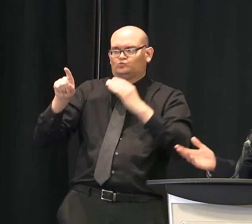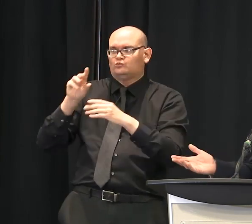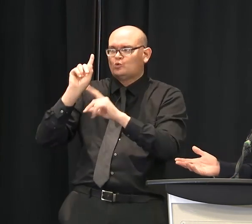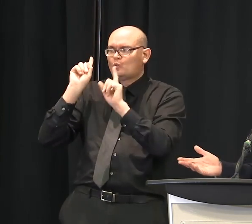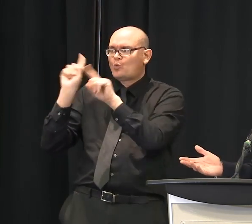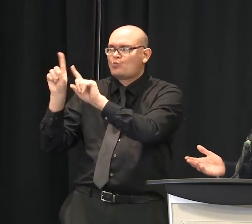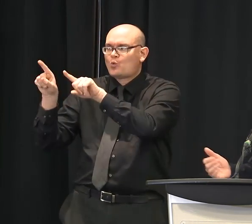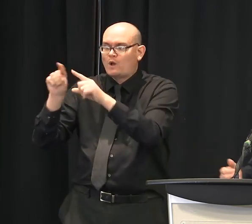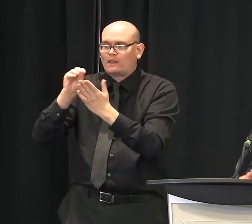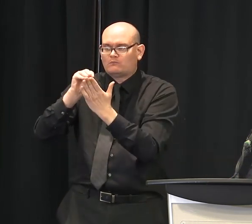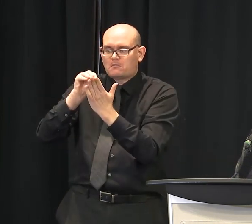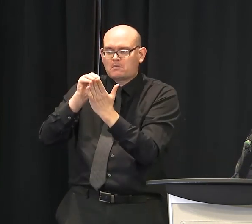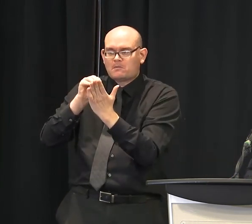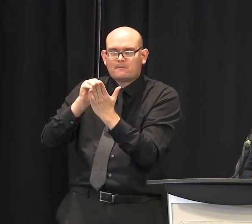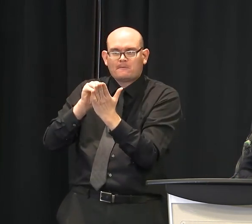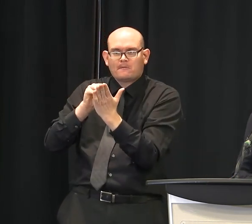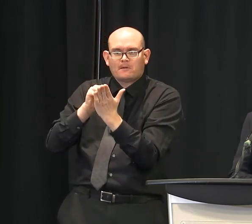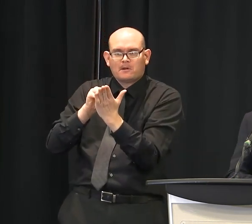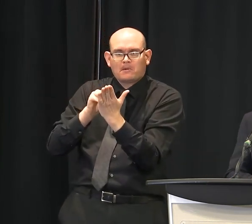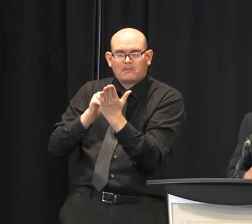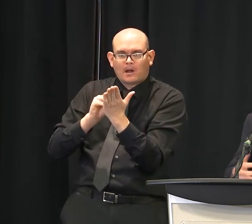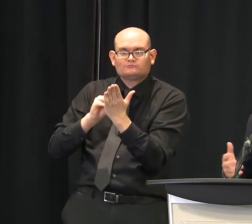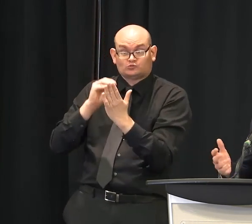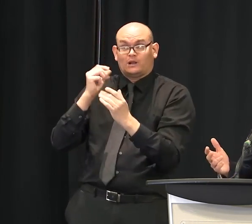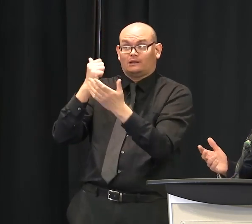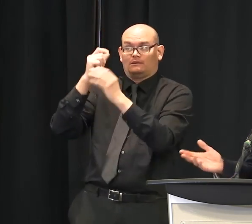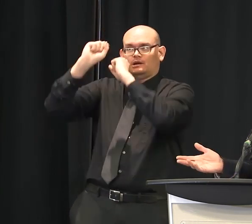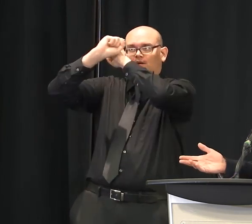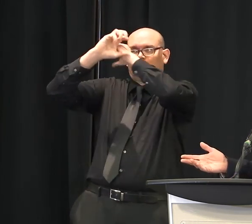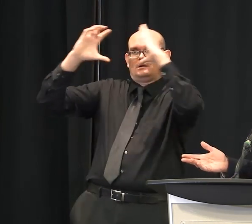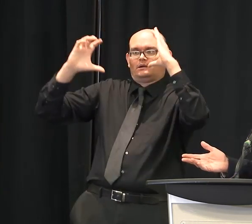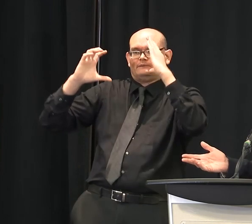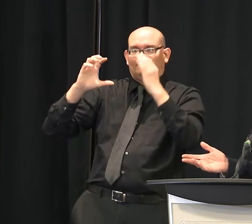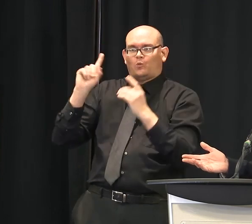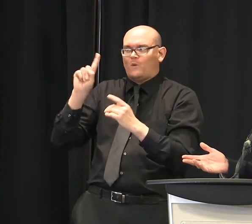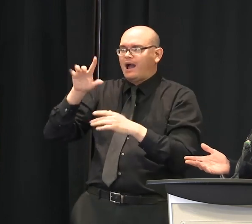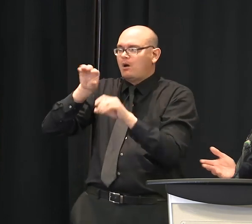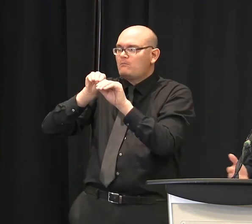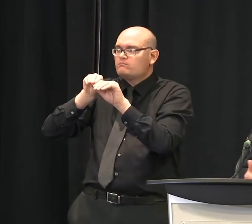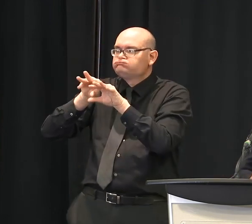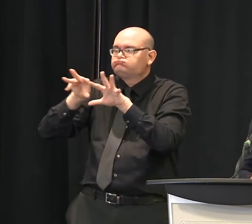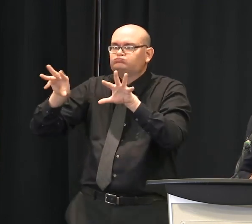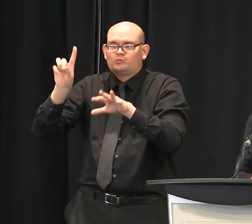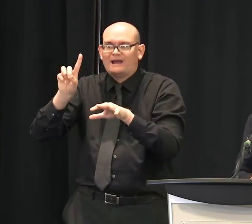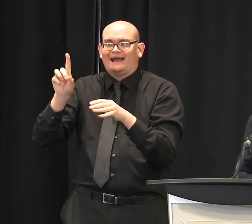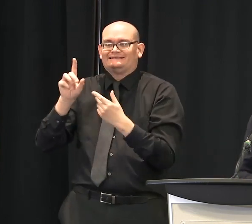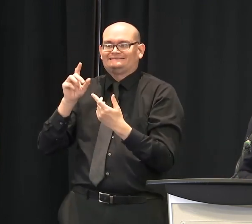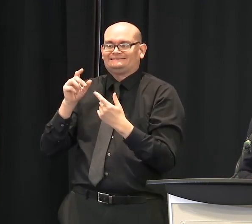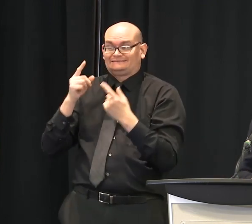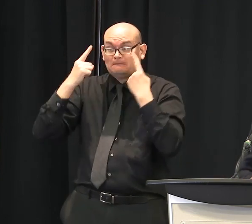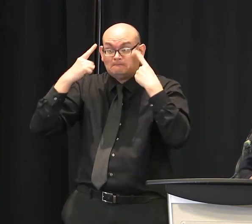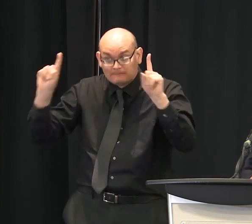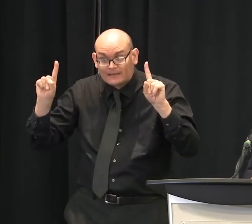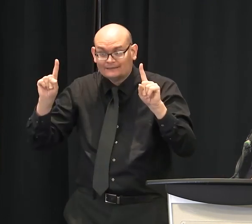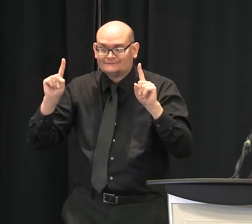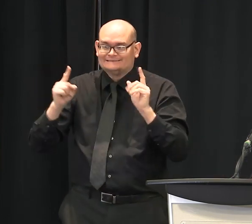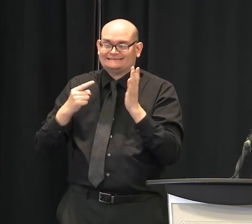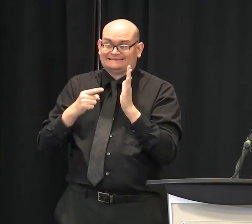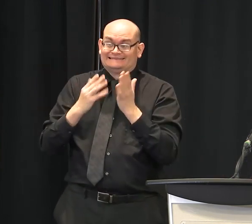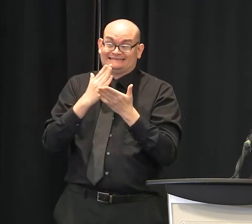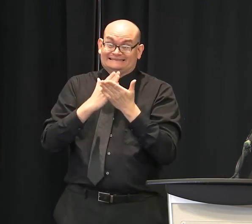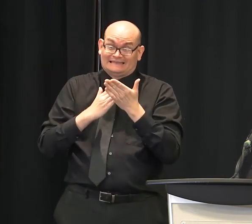I believe we're going to do it correct in South Carolina. I'm glad you gave the website for anyone who wanted to volunteer as a tracer.